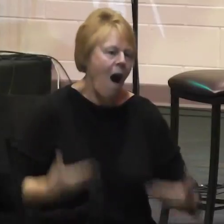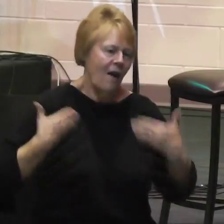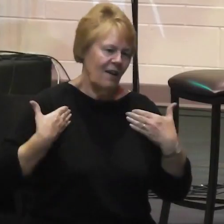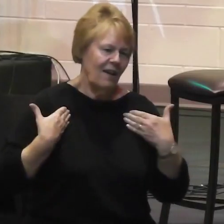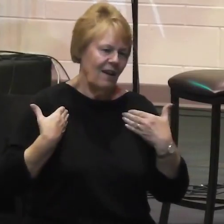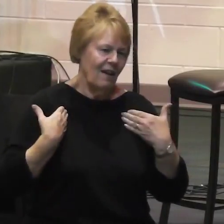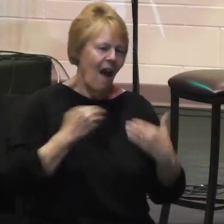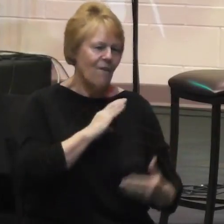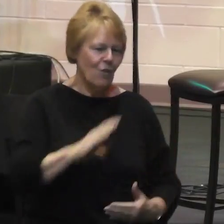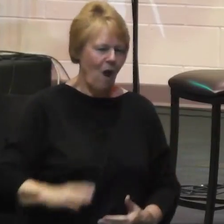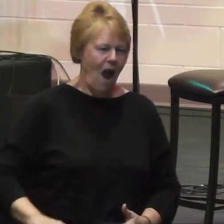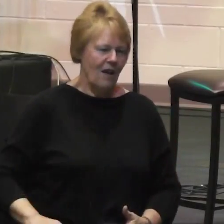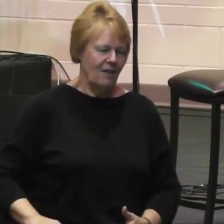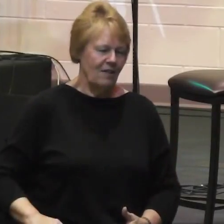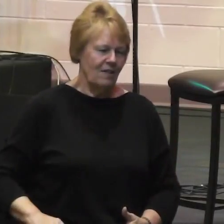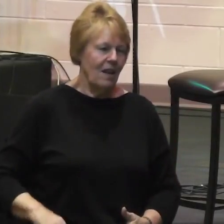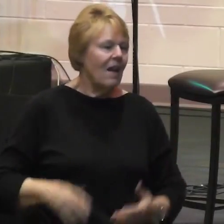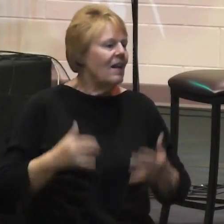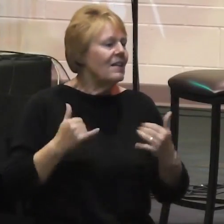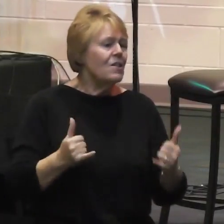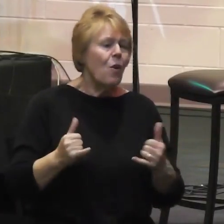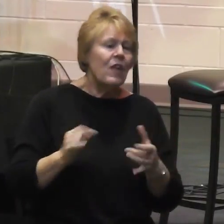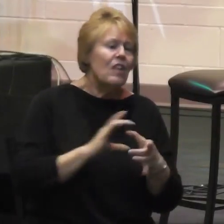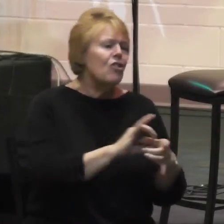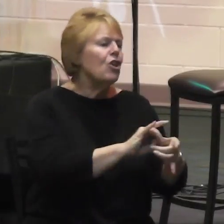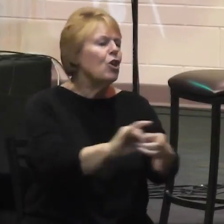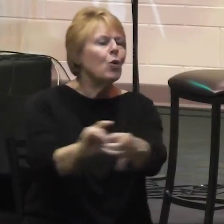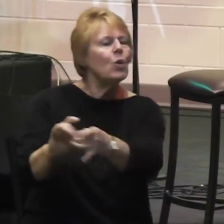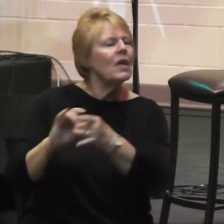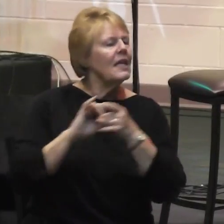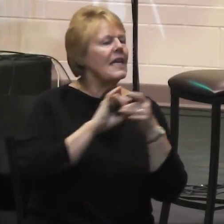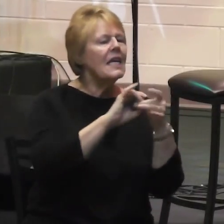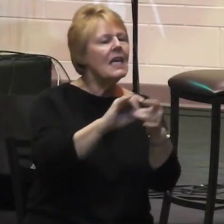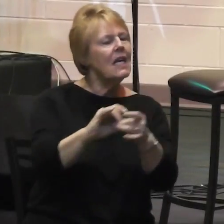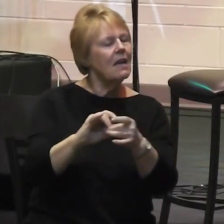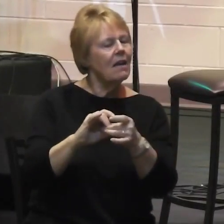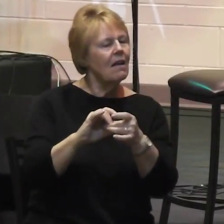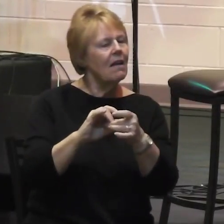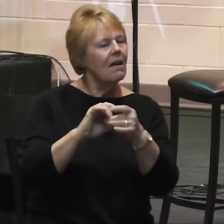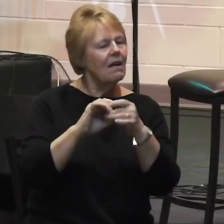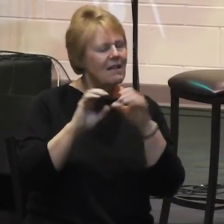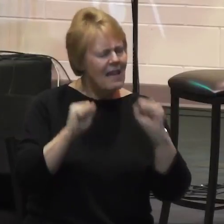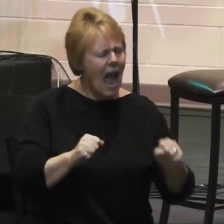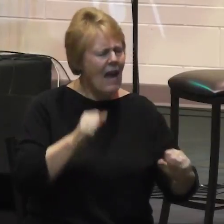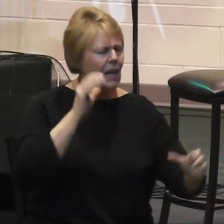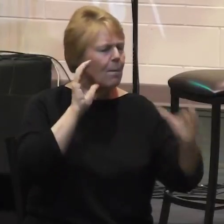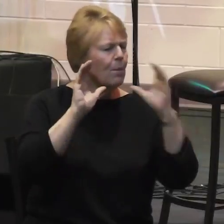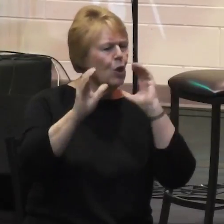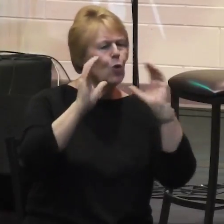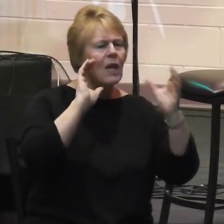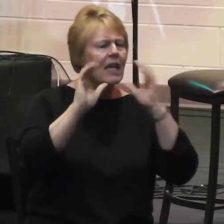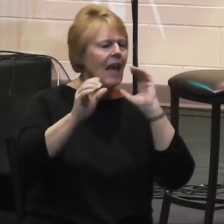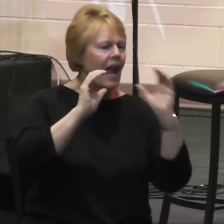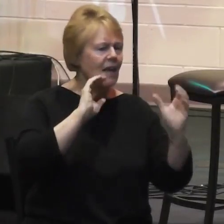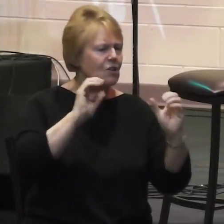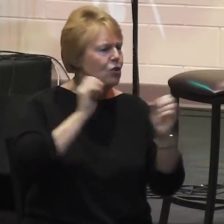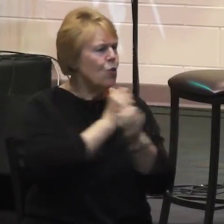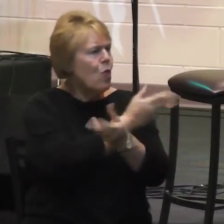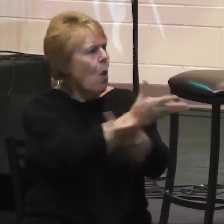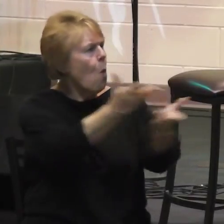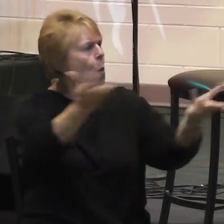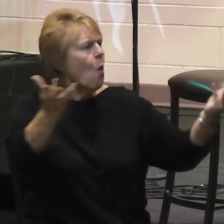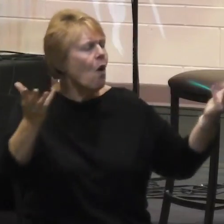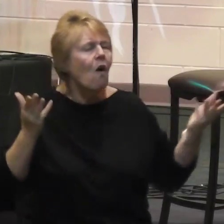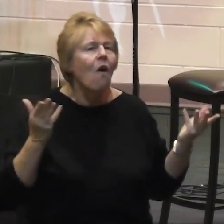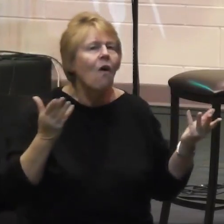So this unity cannot communicate to the world the greatness of God. Unity is not